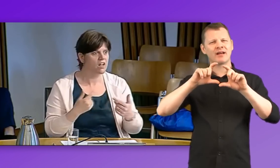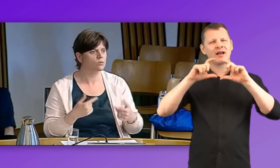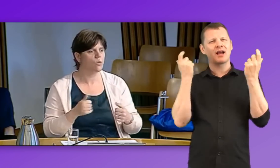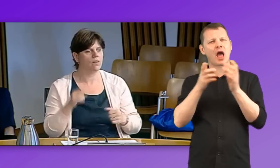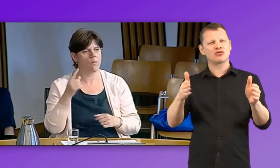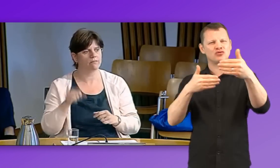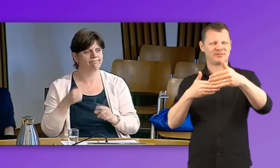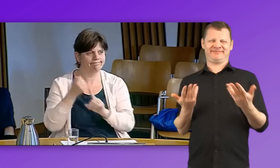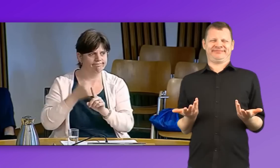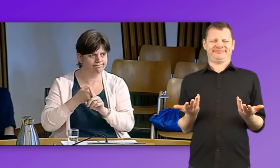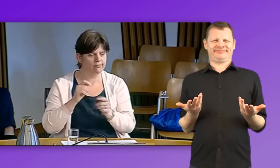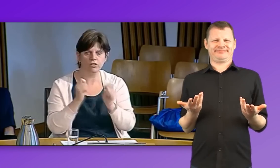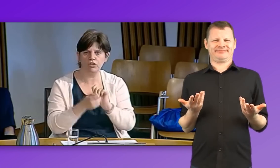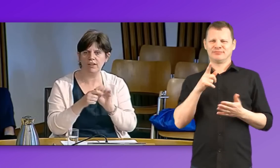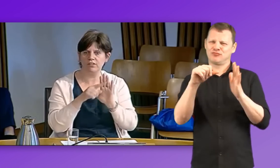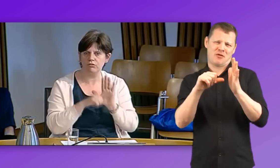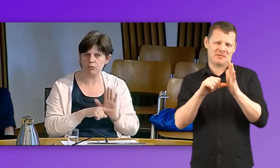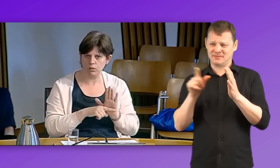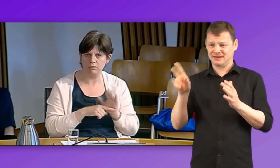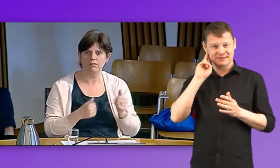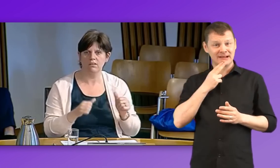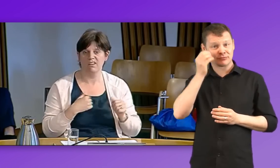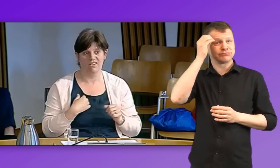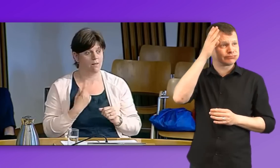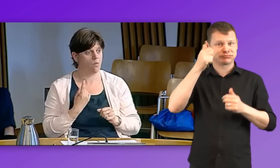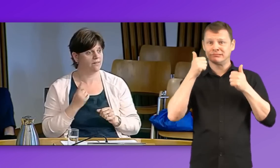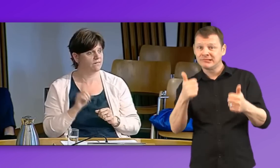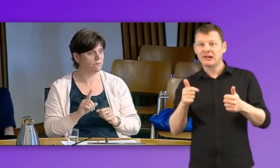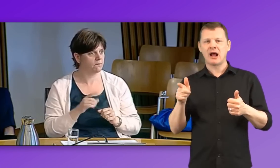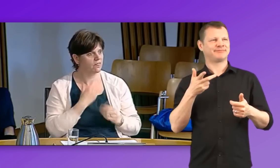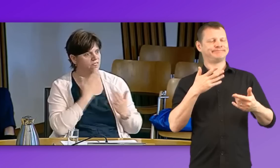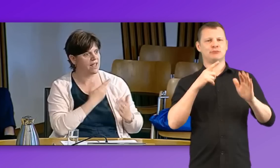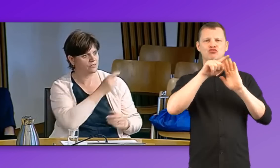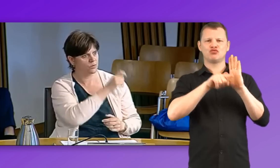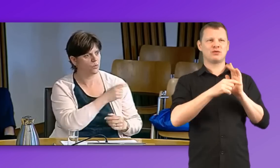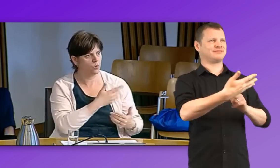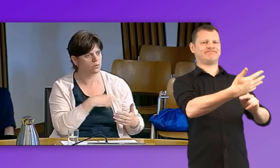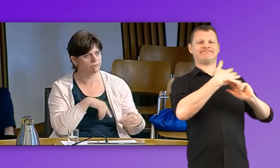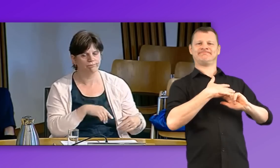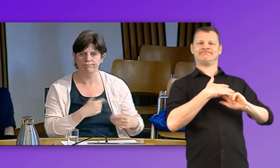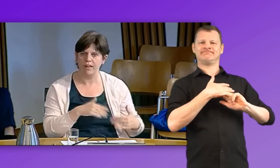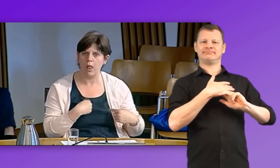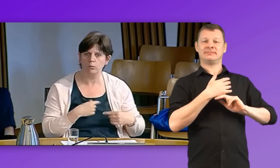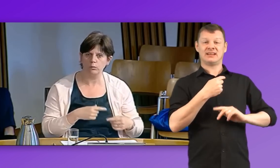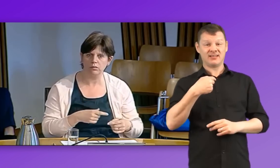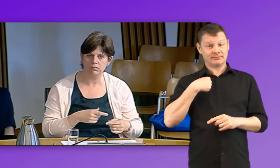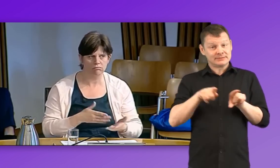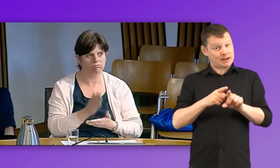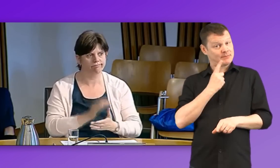qualified and talented enough to become teachers weren't able to do so because of those rules. And I was one of those people. So I'm very